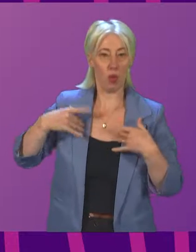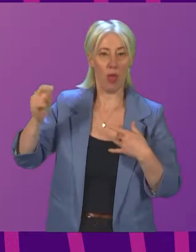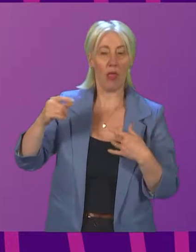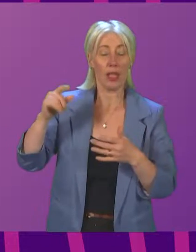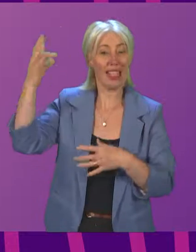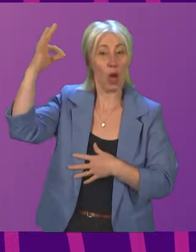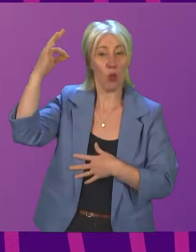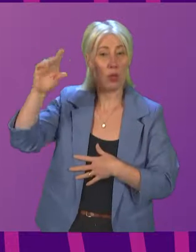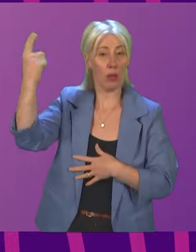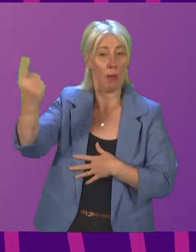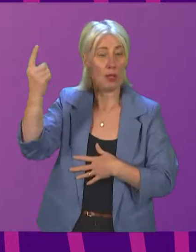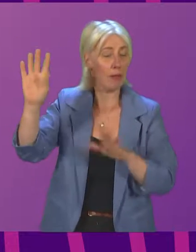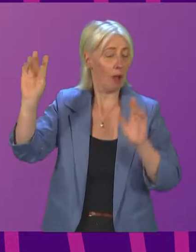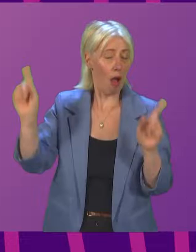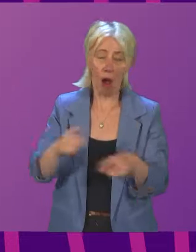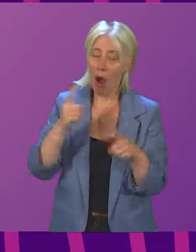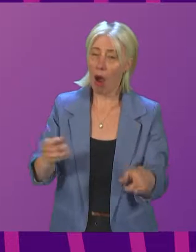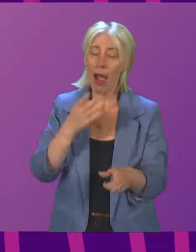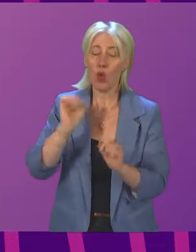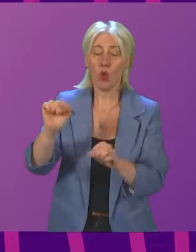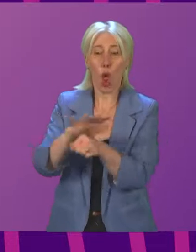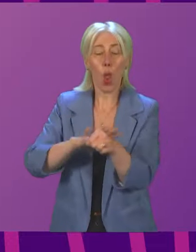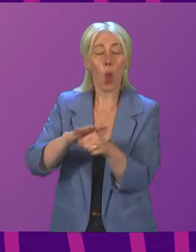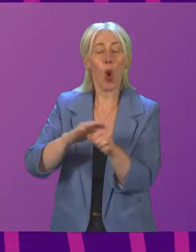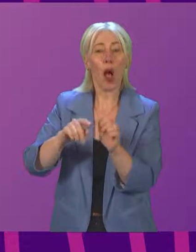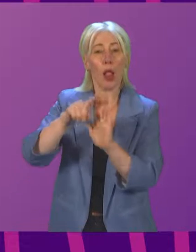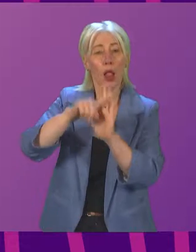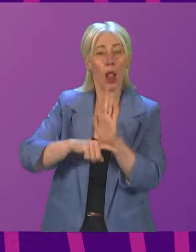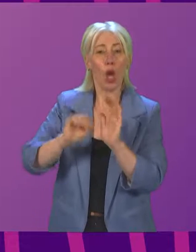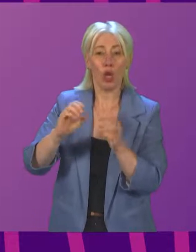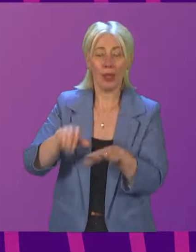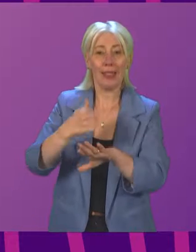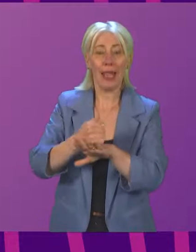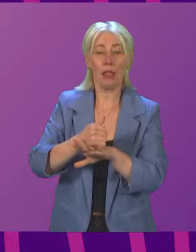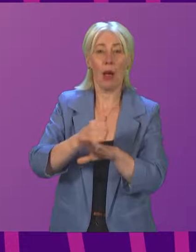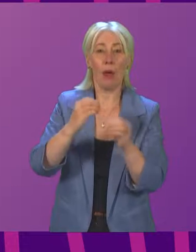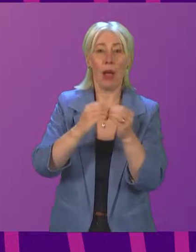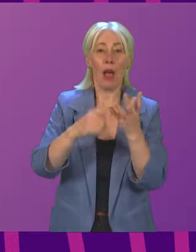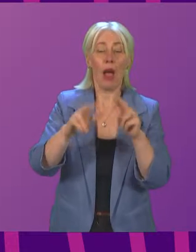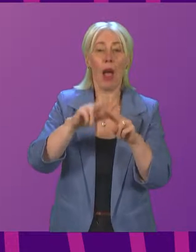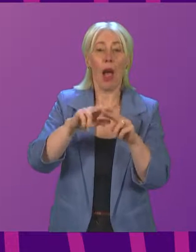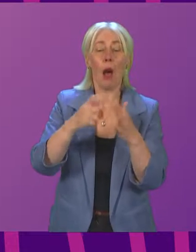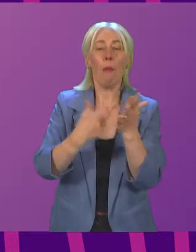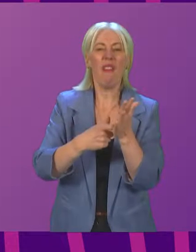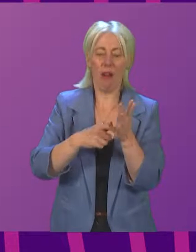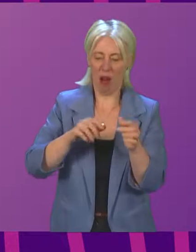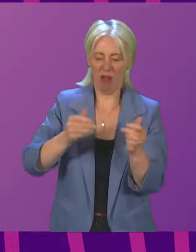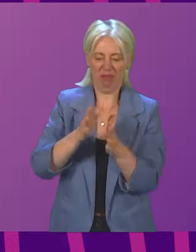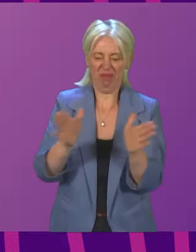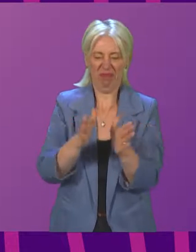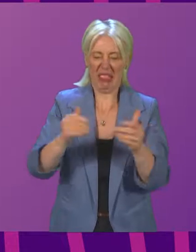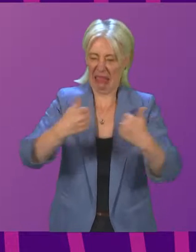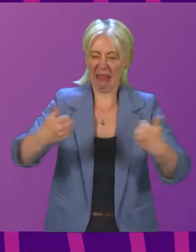cannot use their bylaw powers to implement buffer zones at NHS reproductive health facilities,